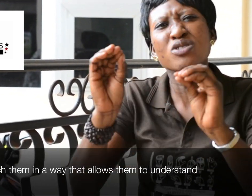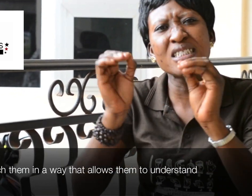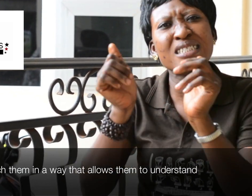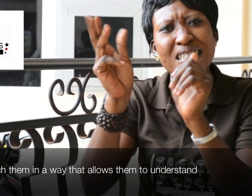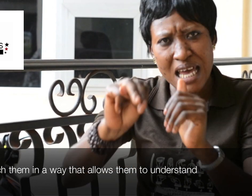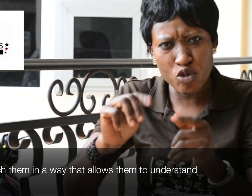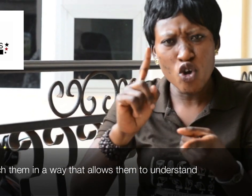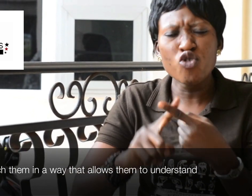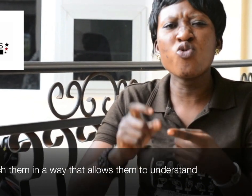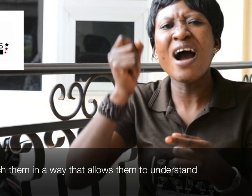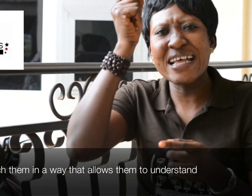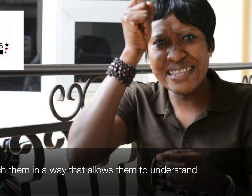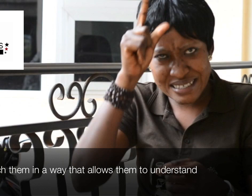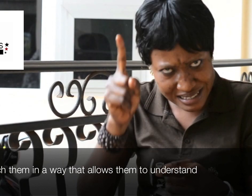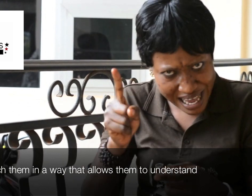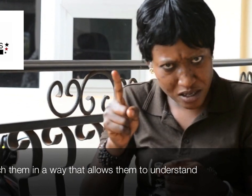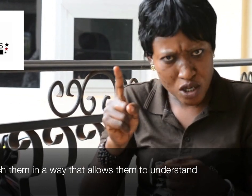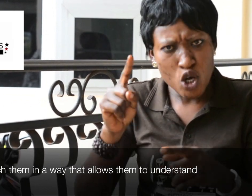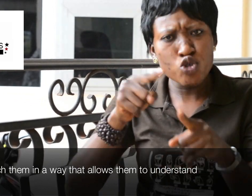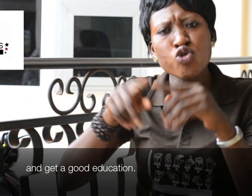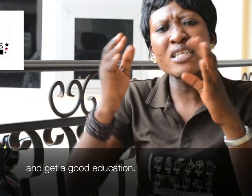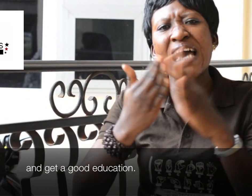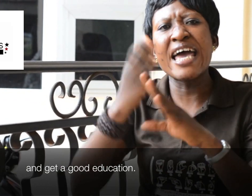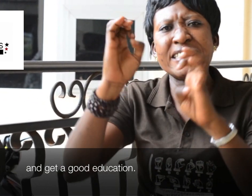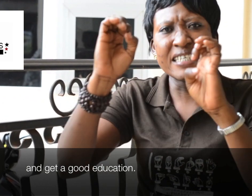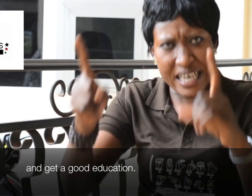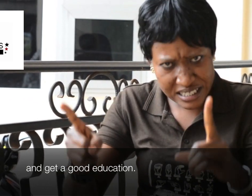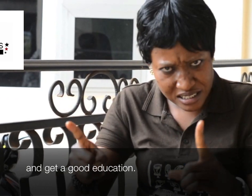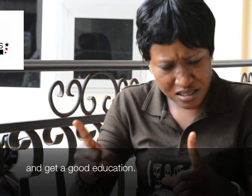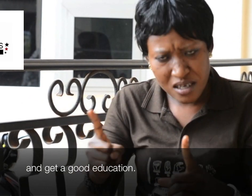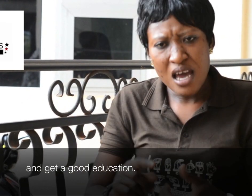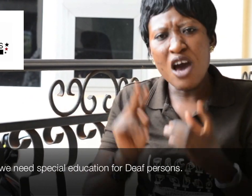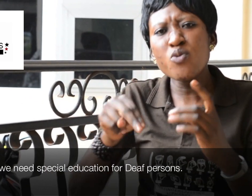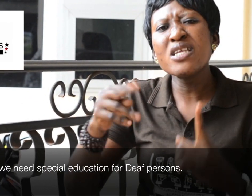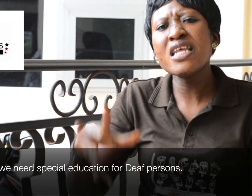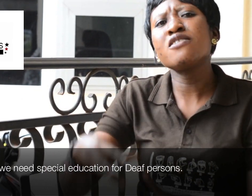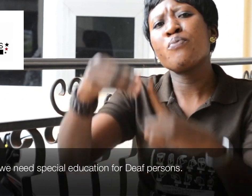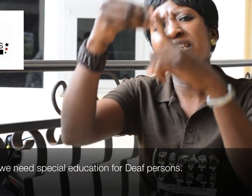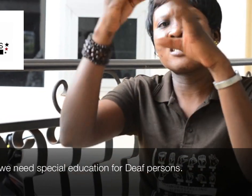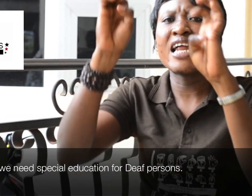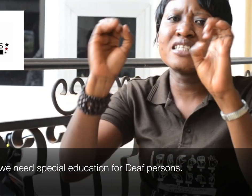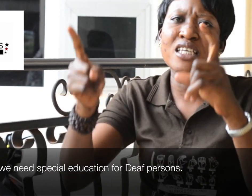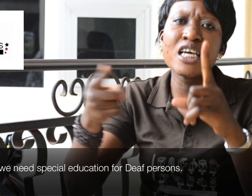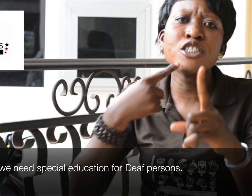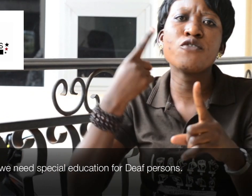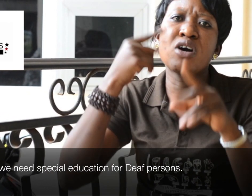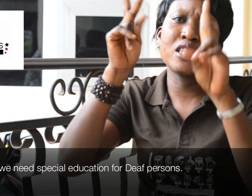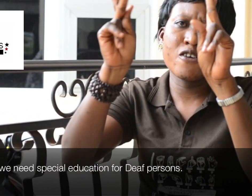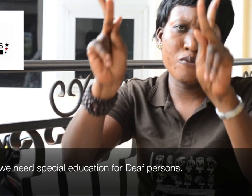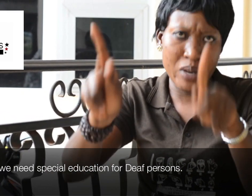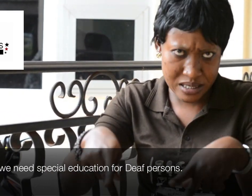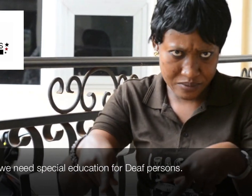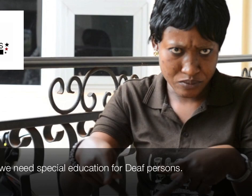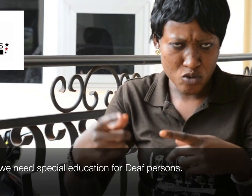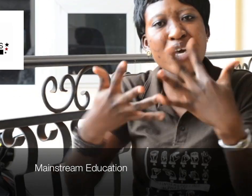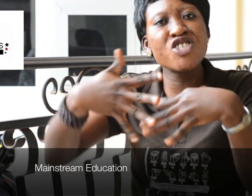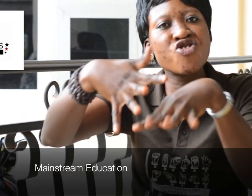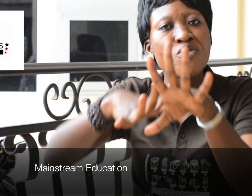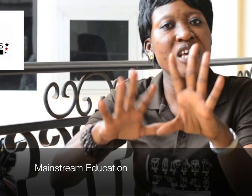to teach them to understand through their education. And we need special education for deaf person. Mainstream